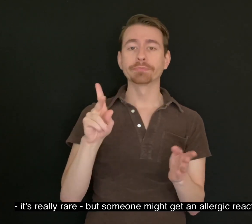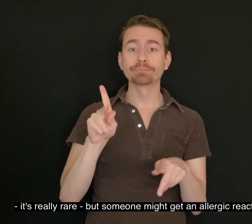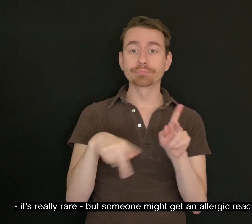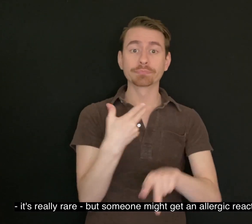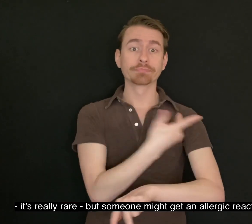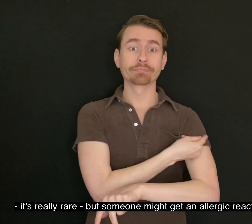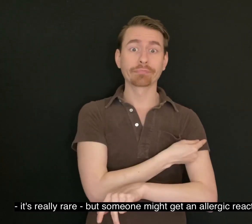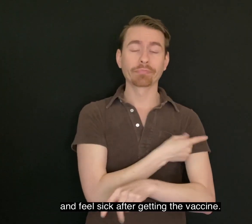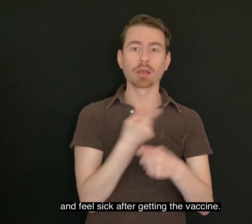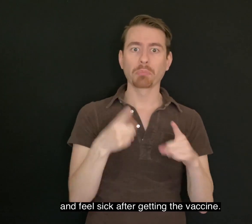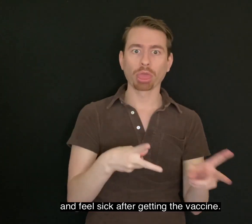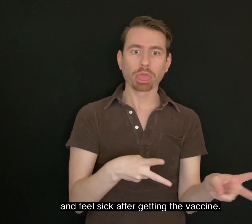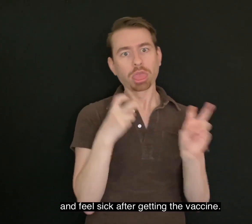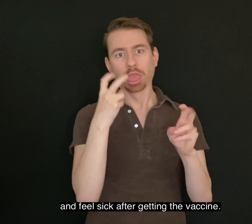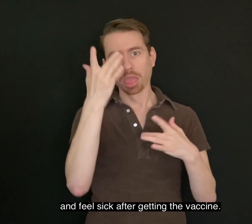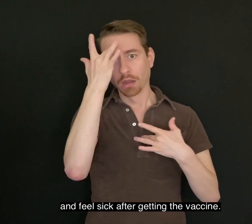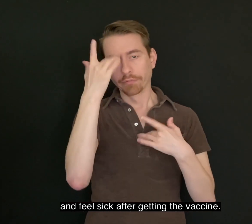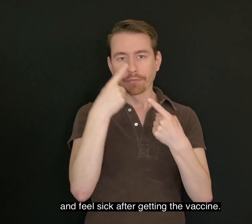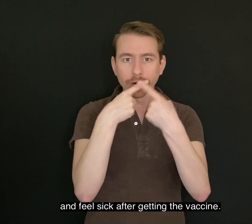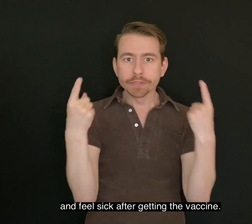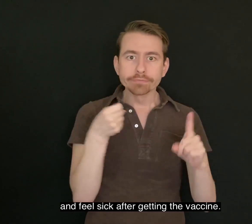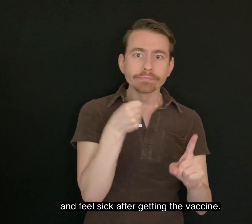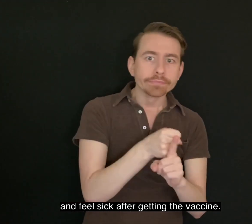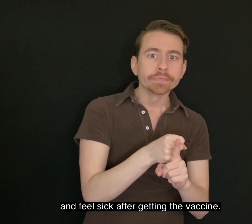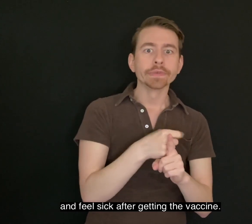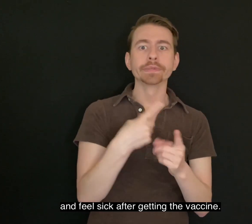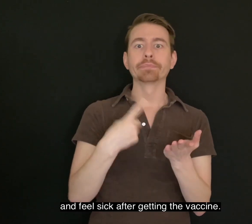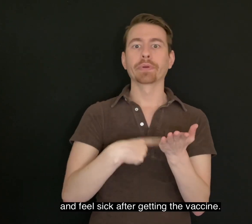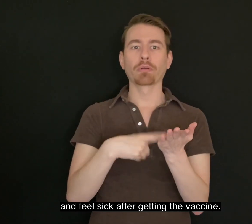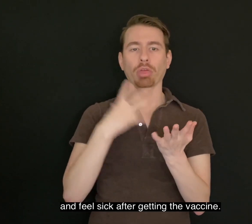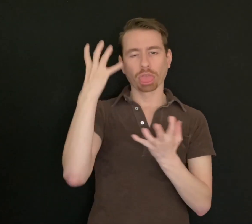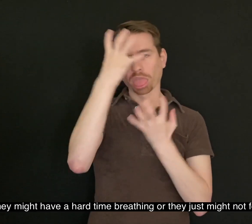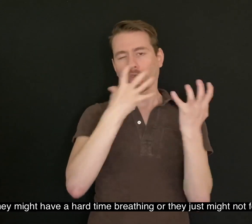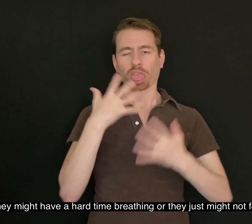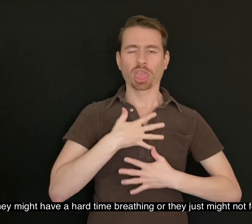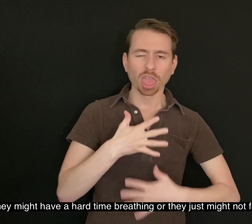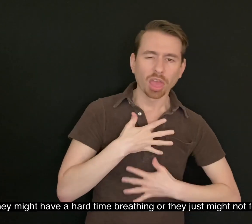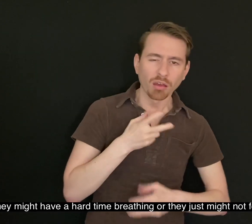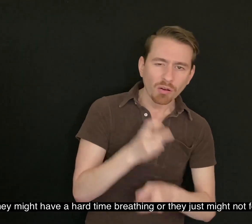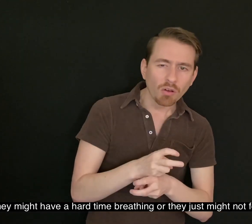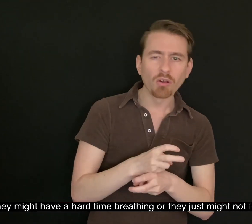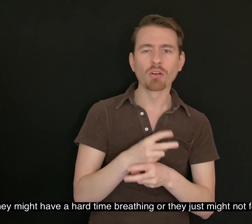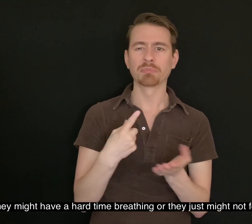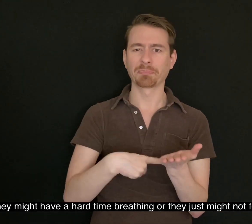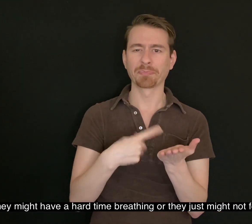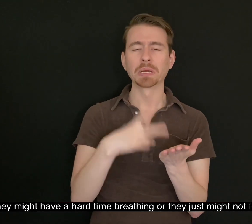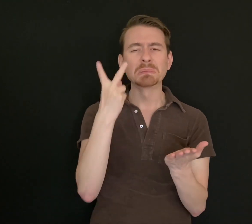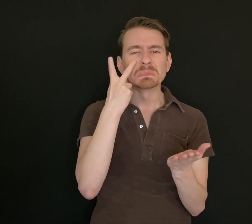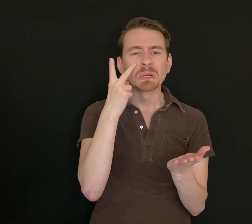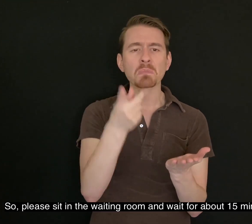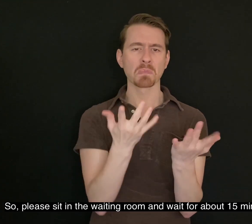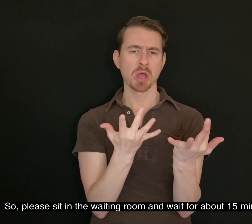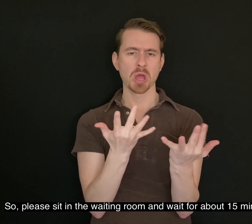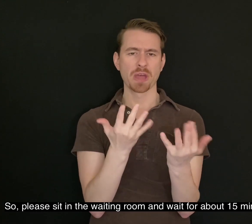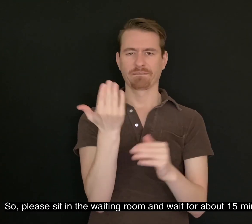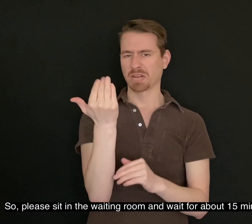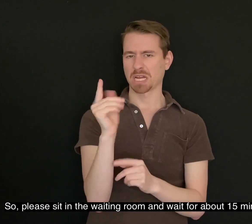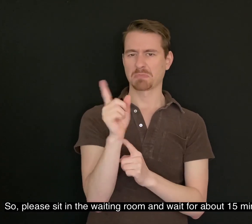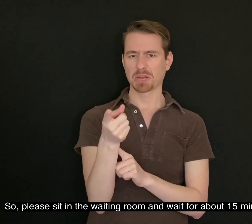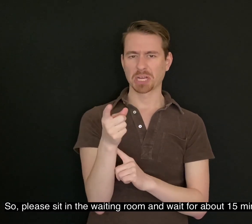but someone might get an allergic reaction and feel sick after getting the vaccine. They might have a hard time breathing or they just might not feel good. So please sit in